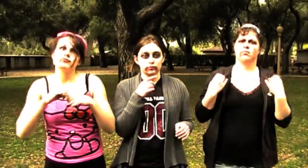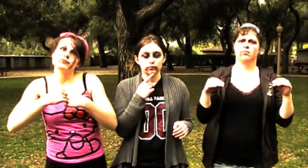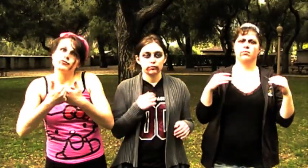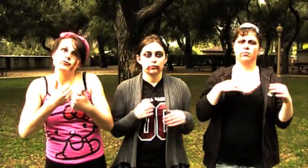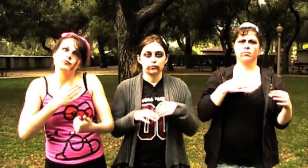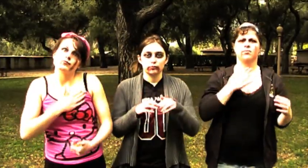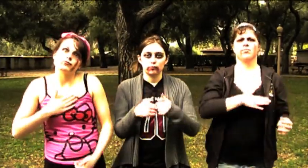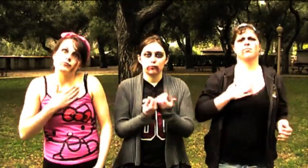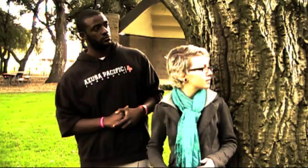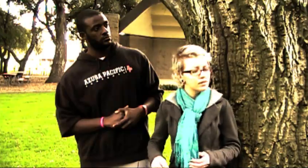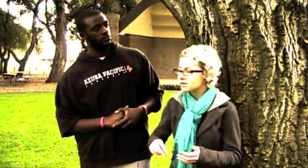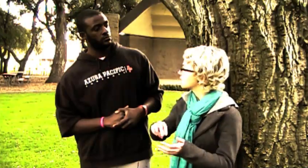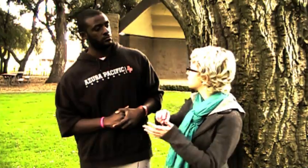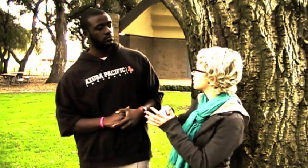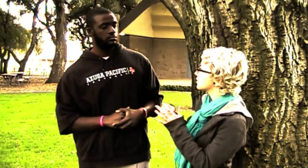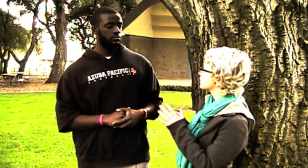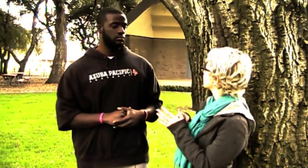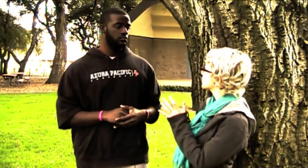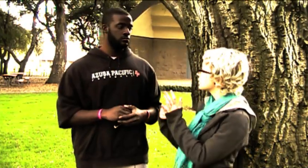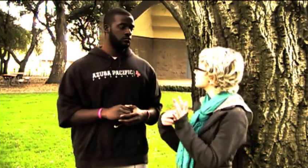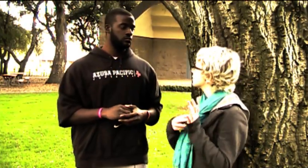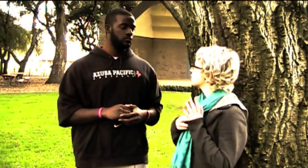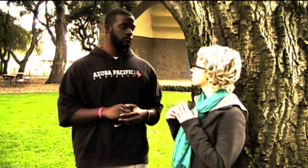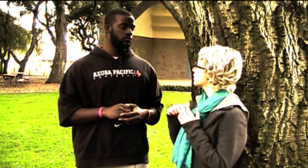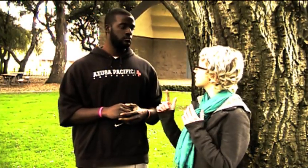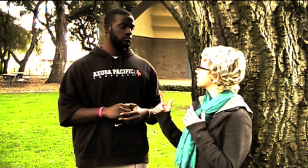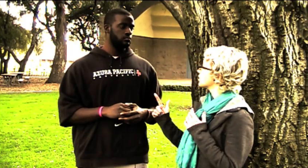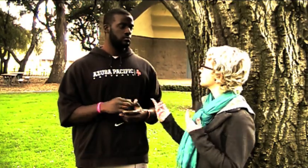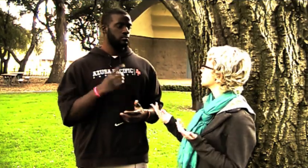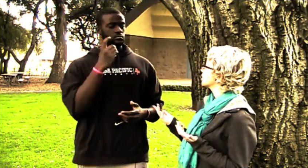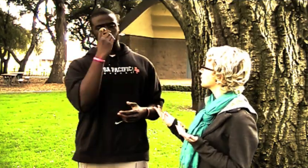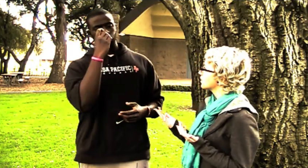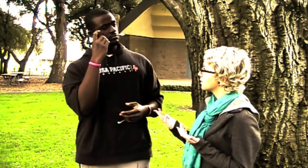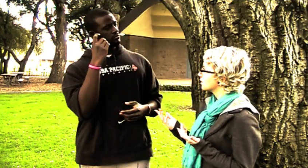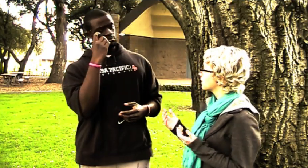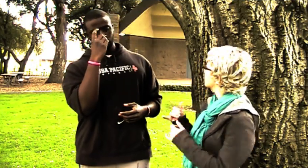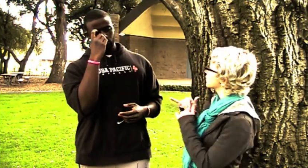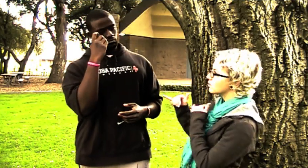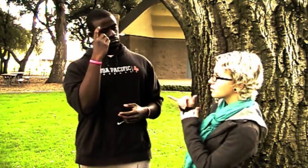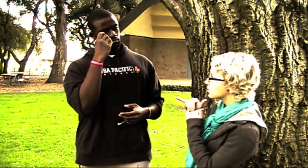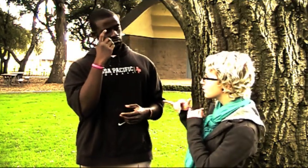You don't mean something and yet nothing to me